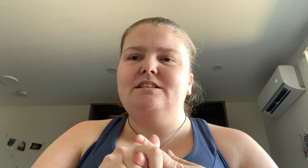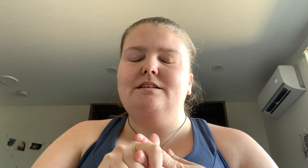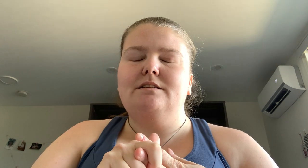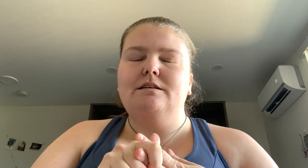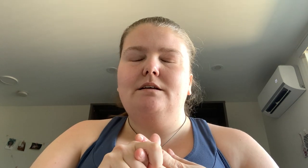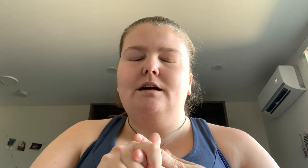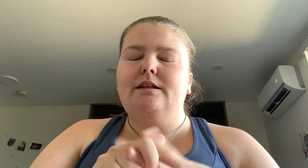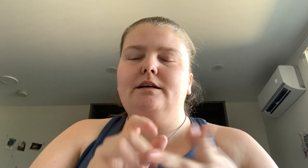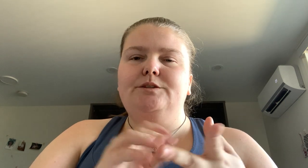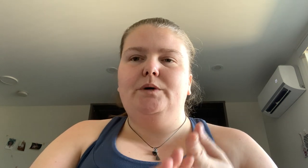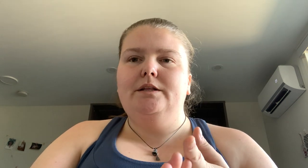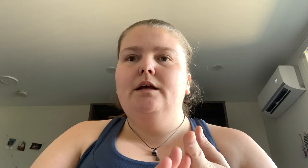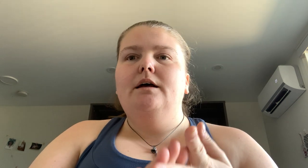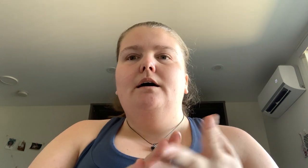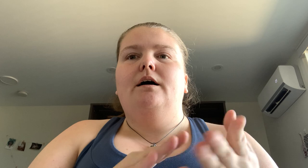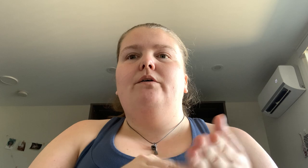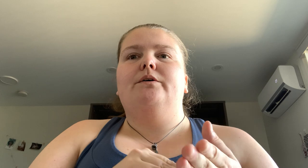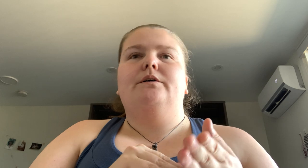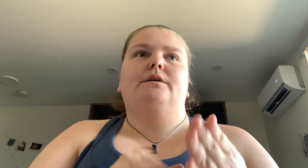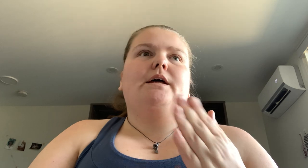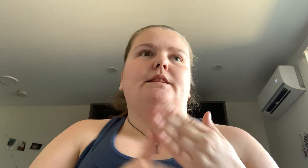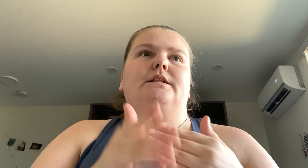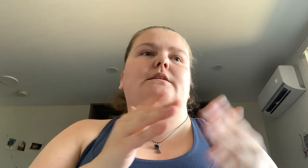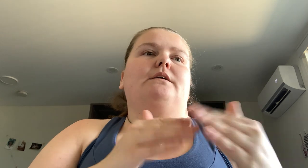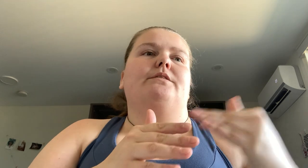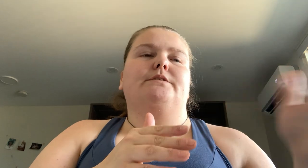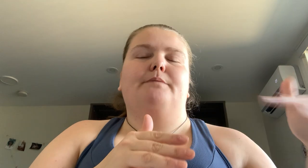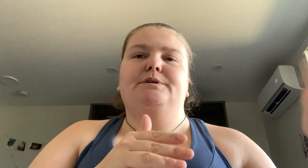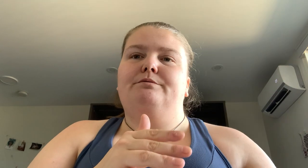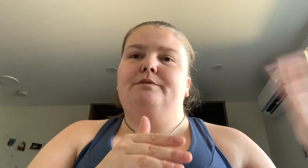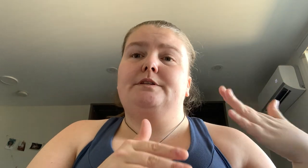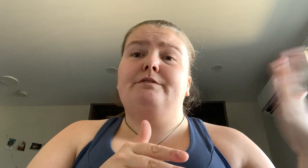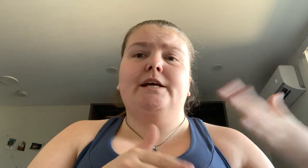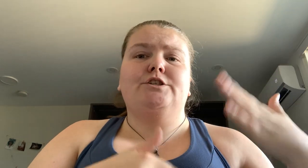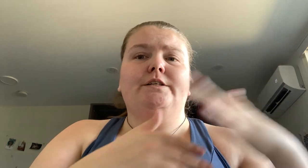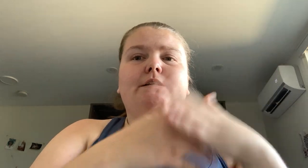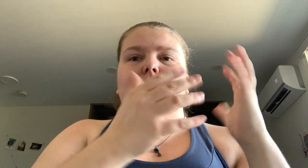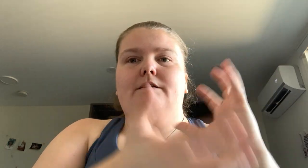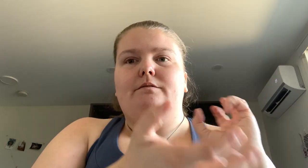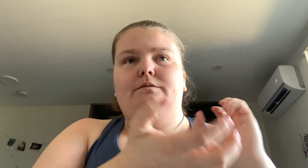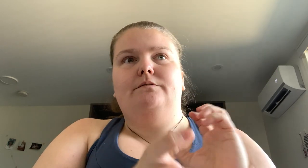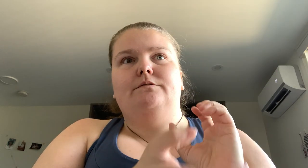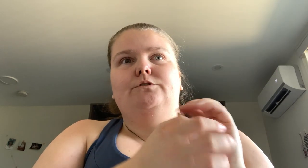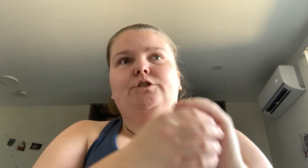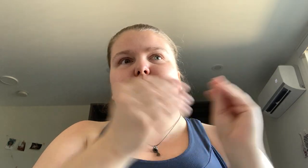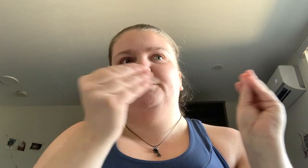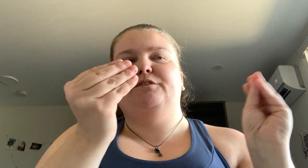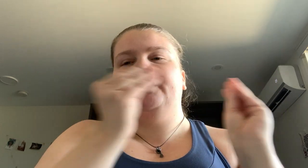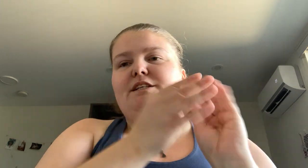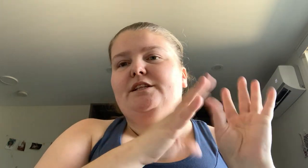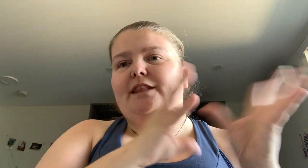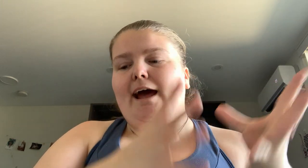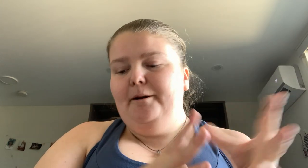I think is one or like the other types of divination just specific to that